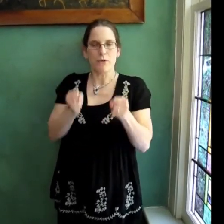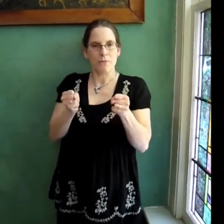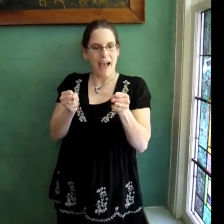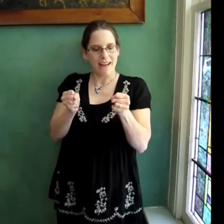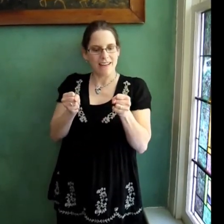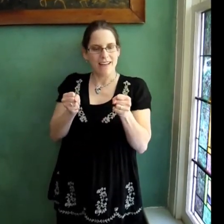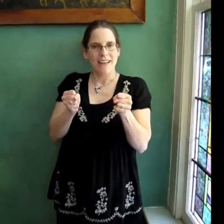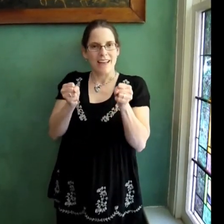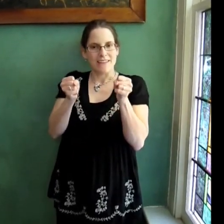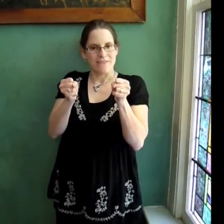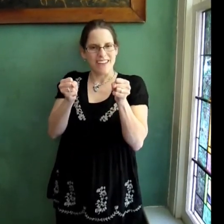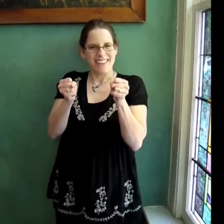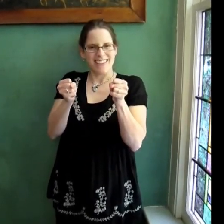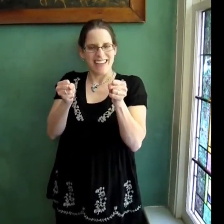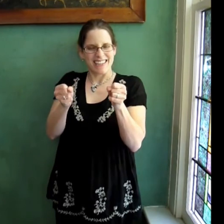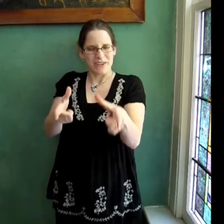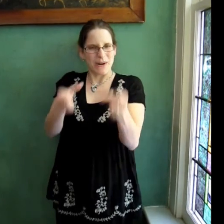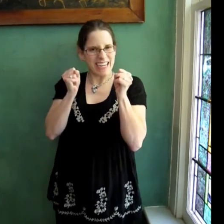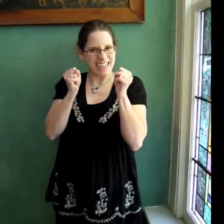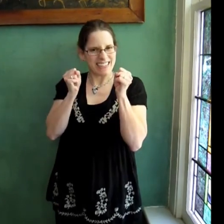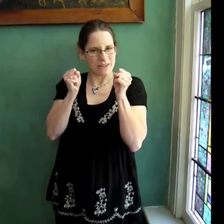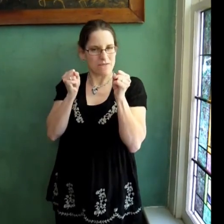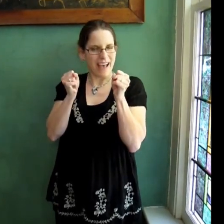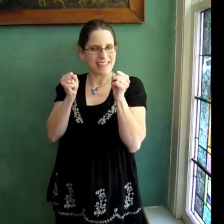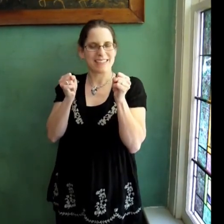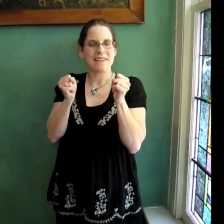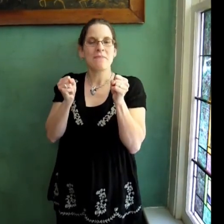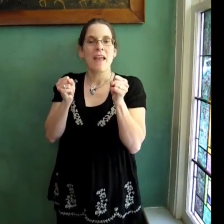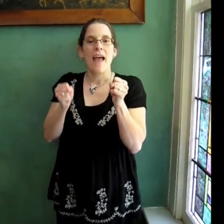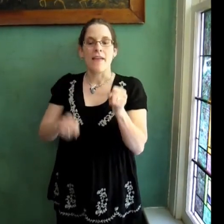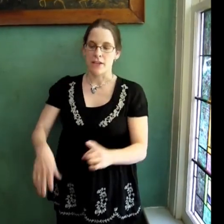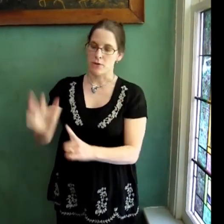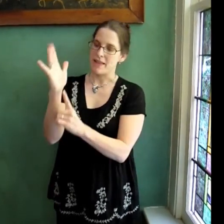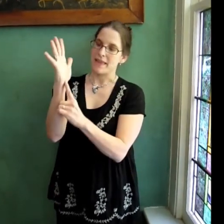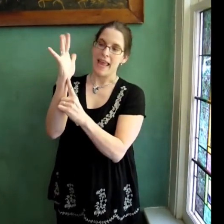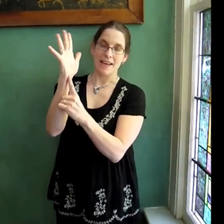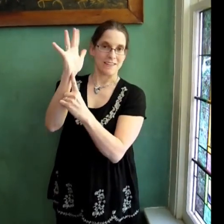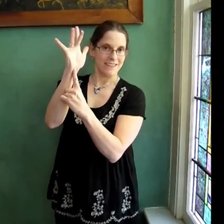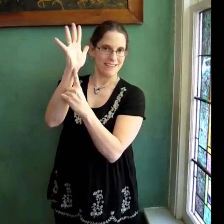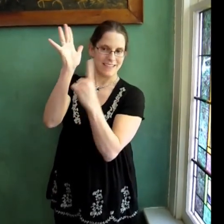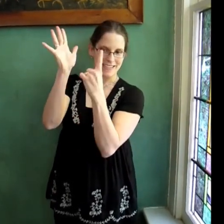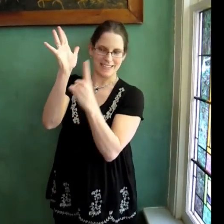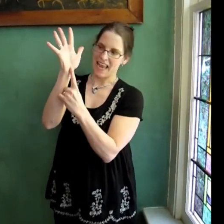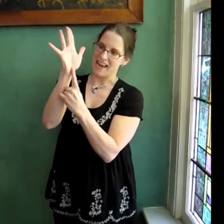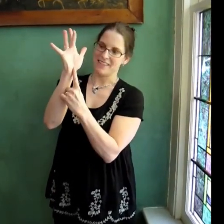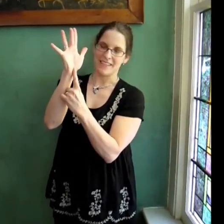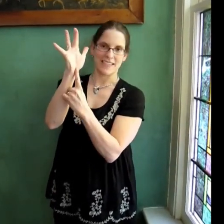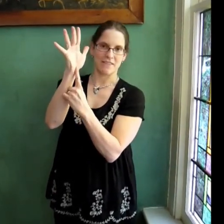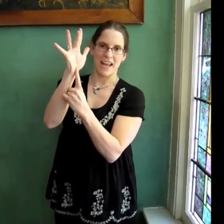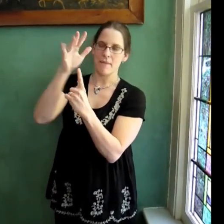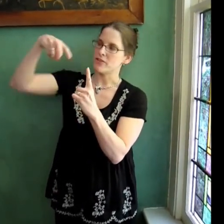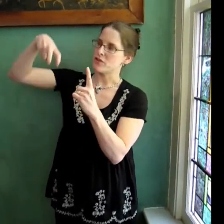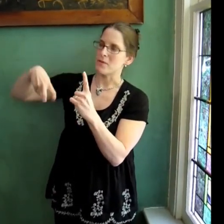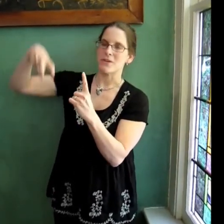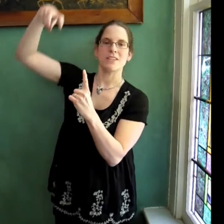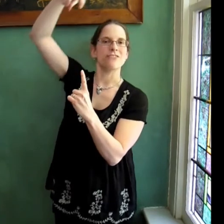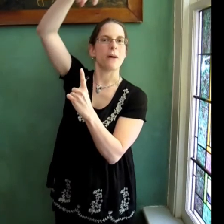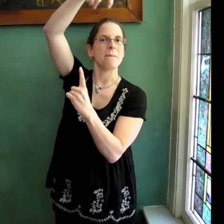pull them back into fifths. That's quick or fast. And then you make the candle. See, this is the candle and this is the flame. And show the person jumping